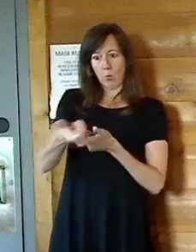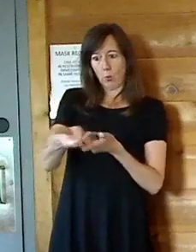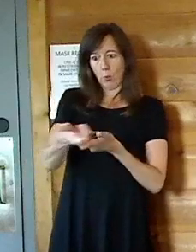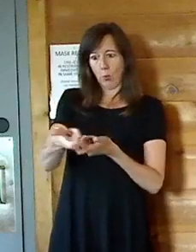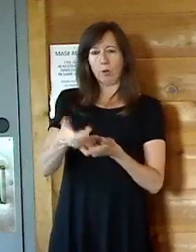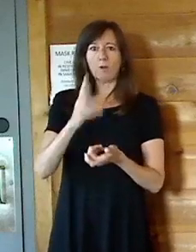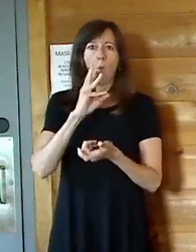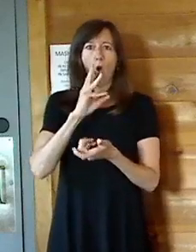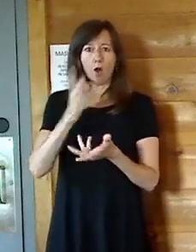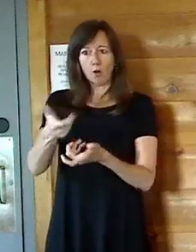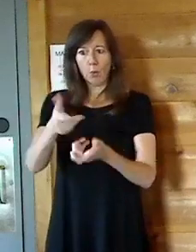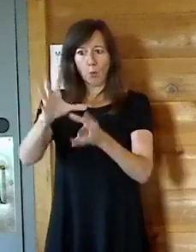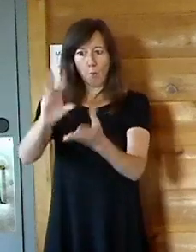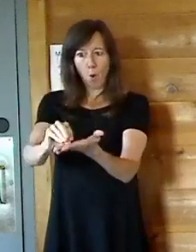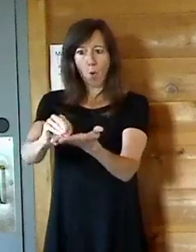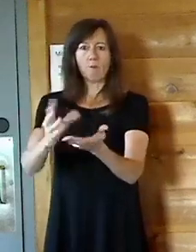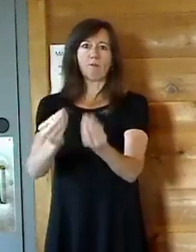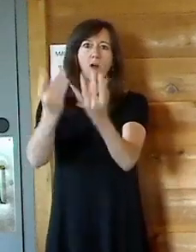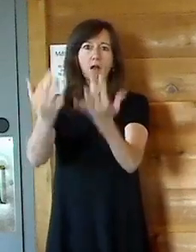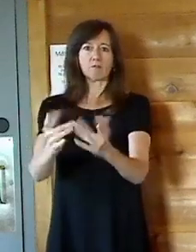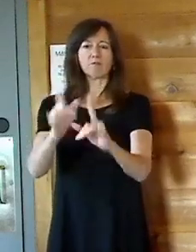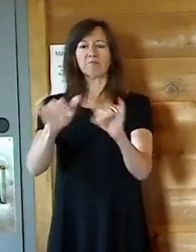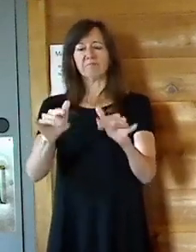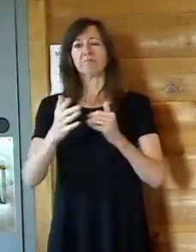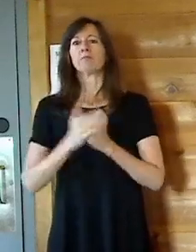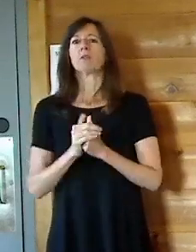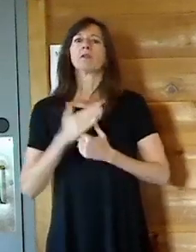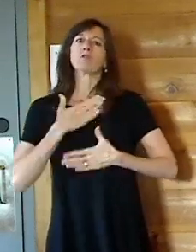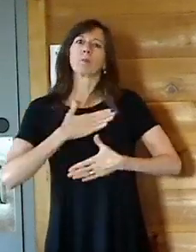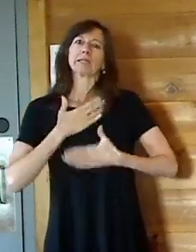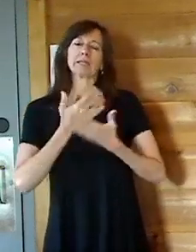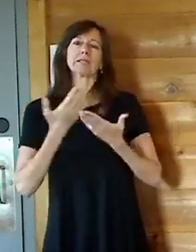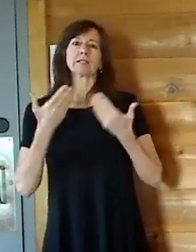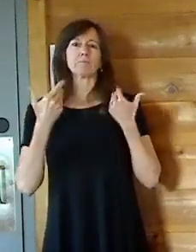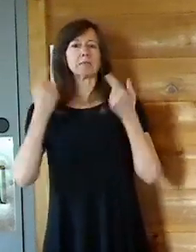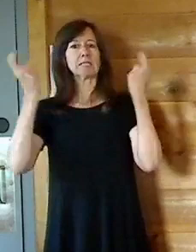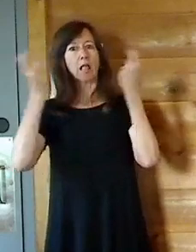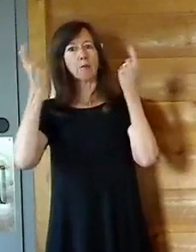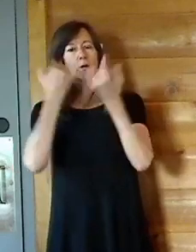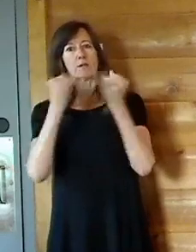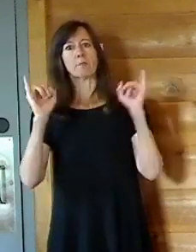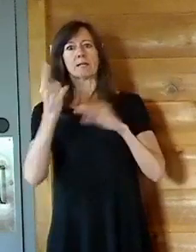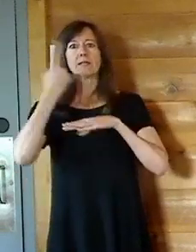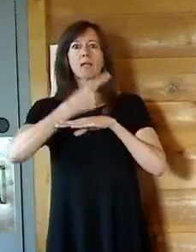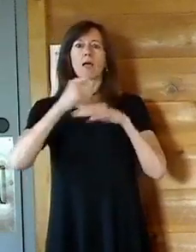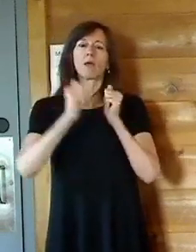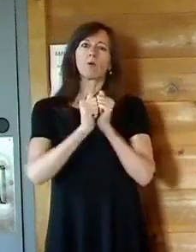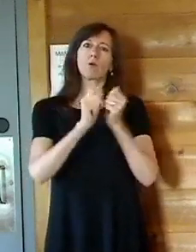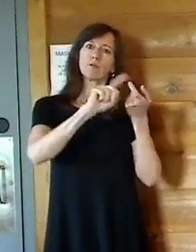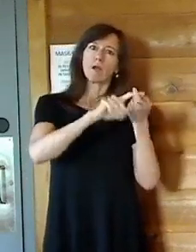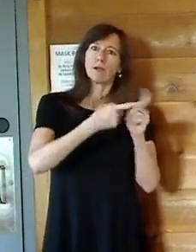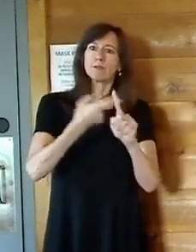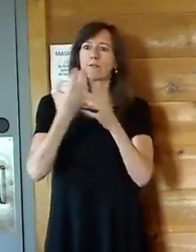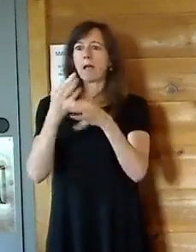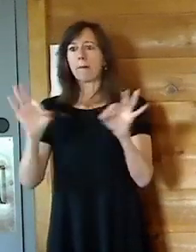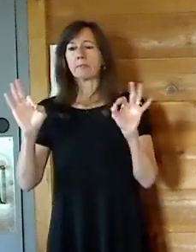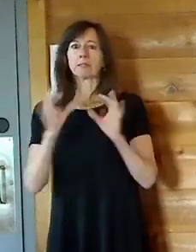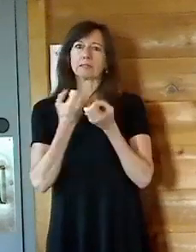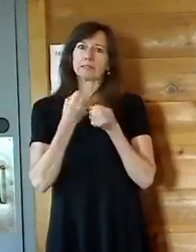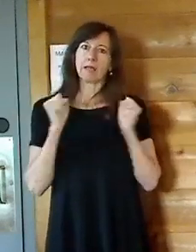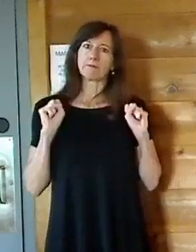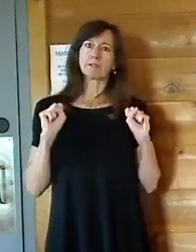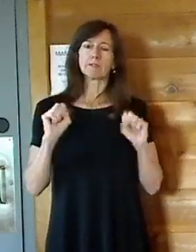across Dutchess County. Celebrate Independence Day with friends and family safely. But I do wish you the very best this Independence holiday.